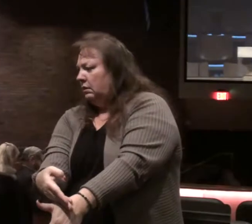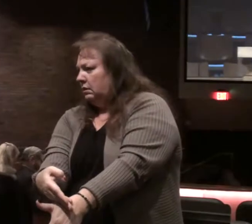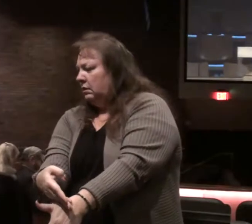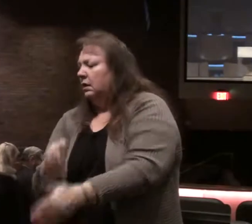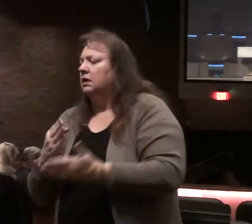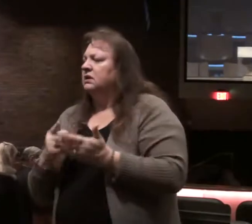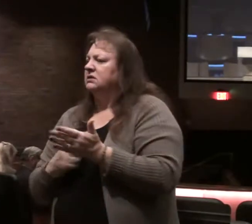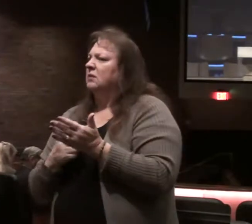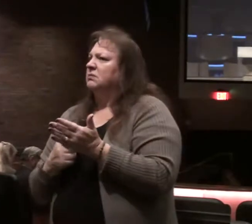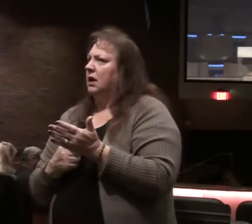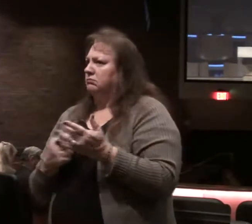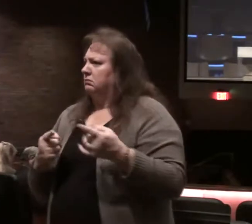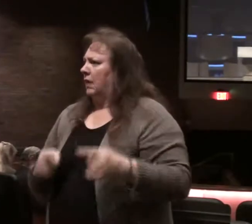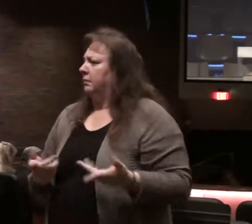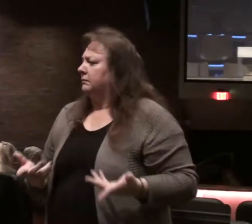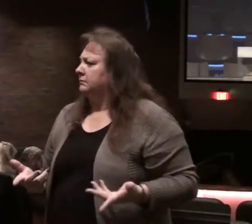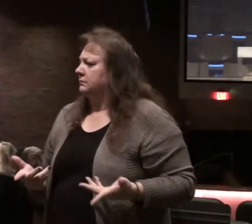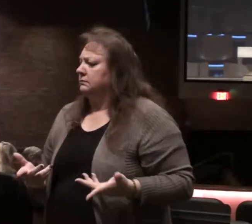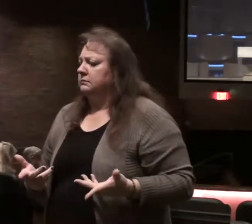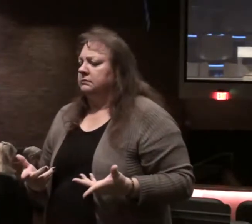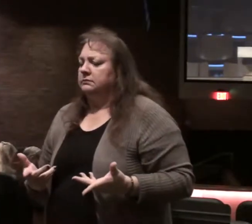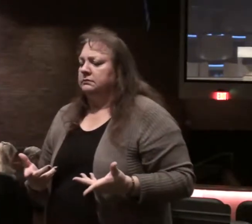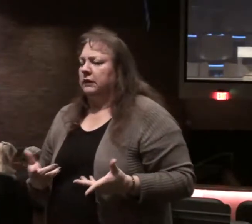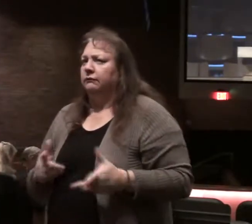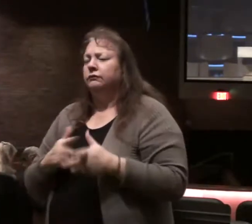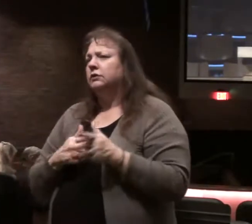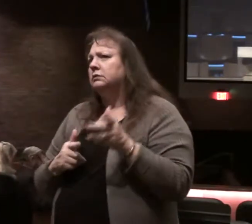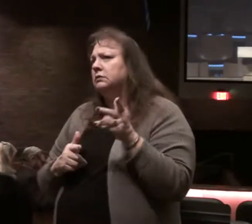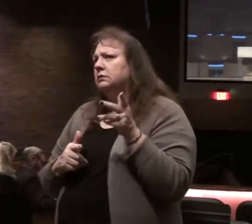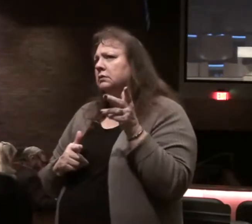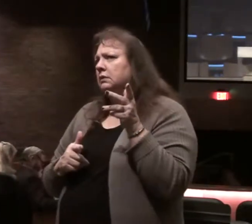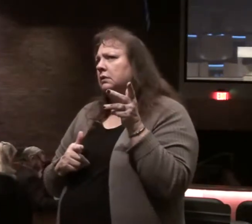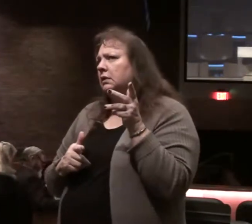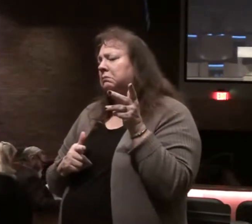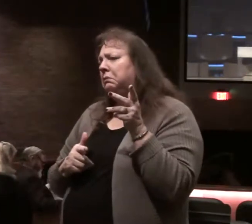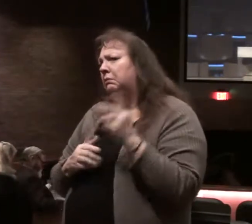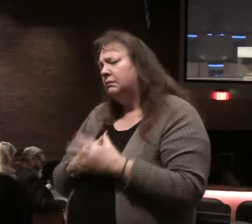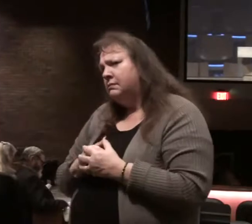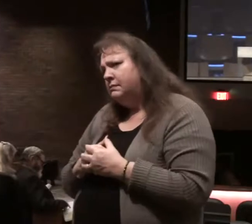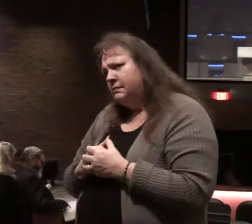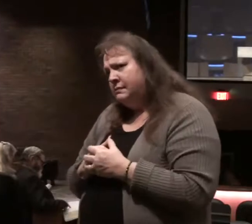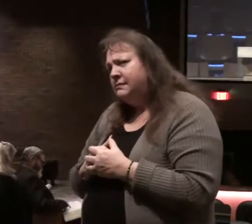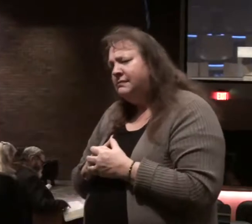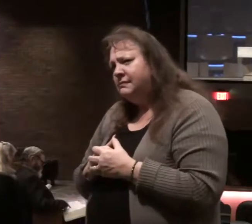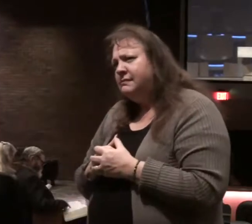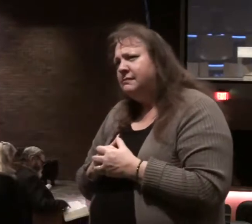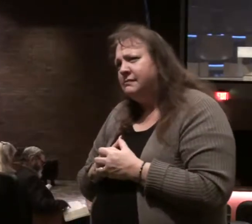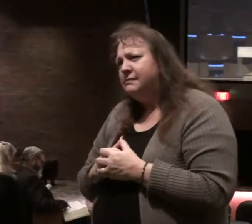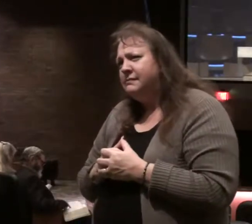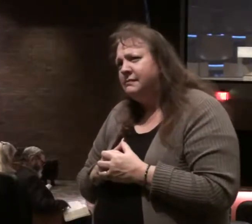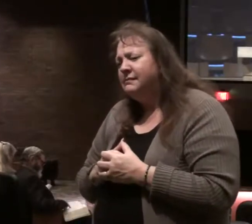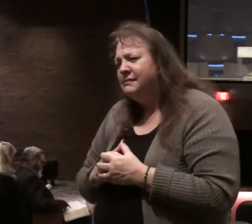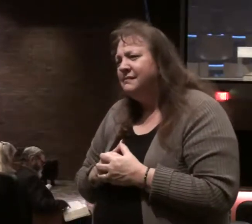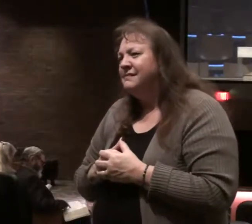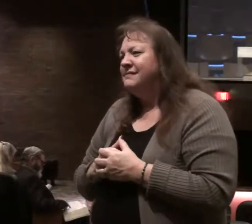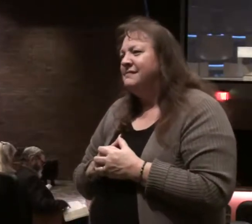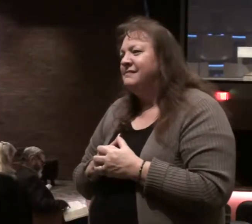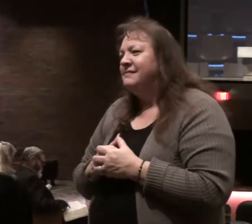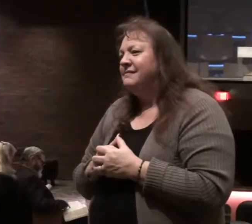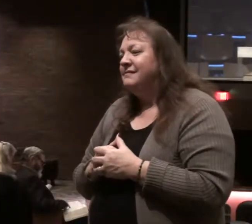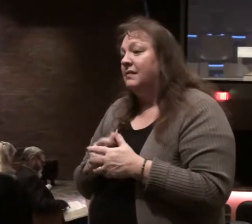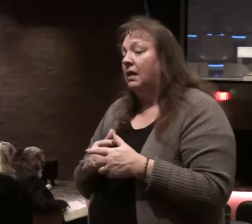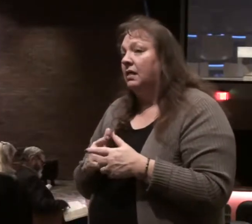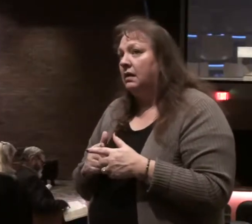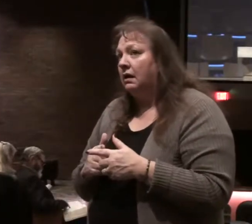Sometimes that's the way it goes. So when the first just listens to the counsel of the person who doesn't listen to the word of God,